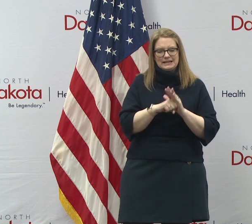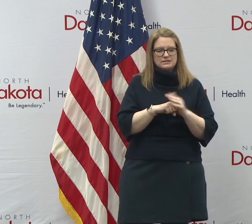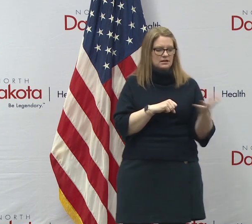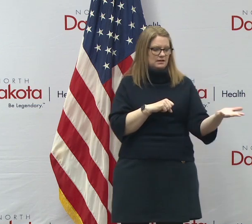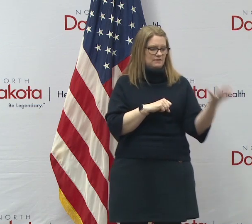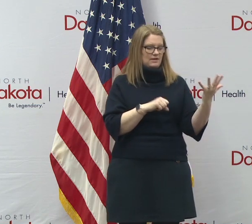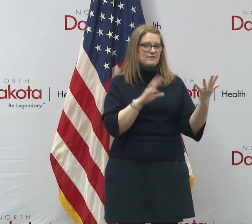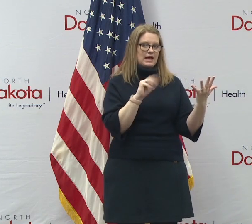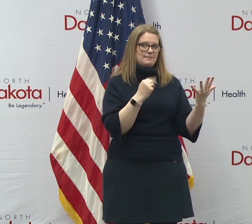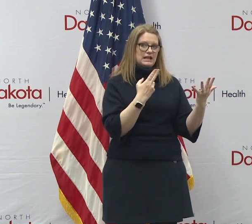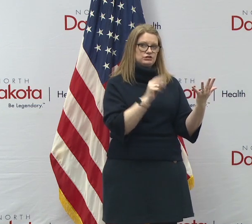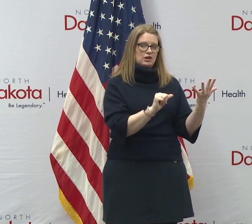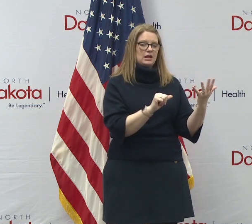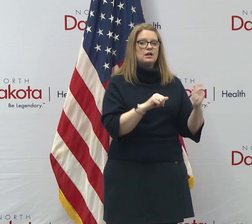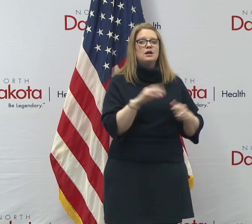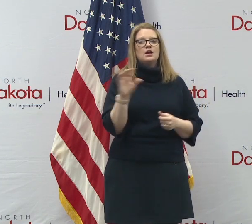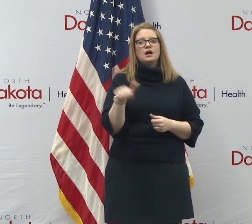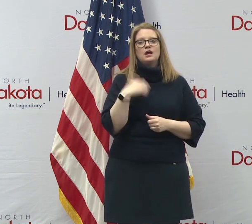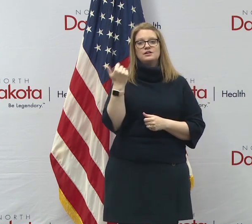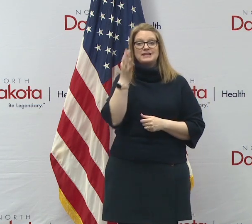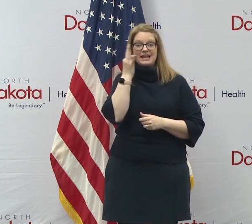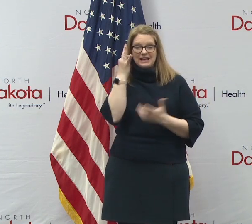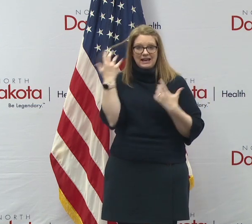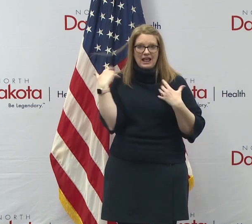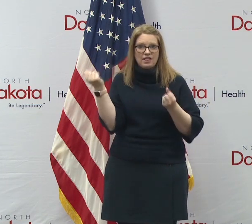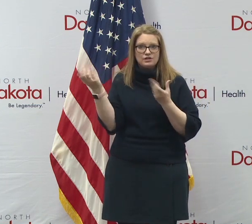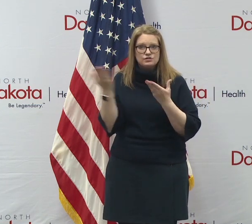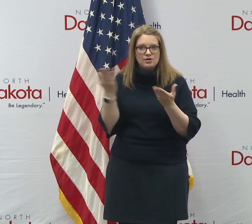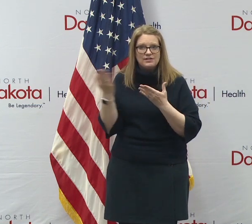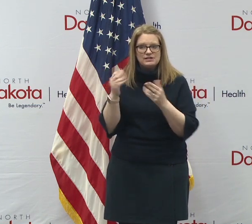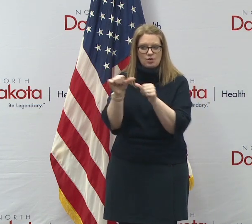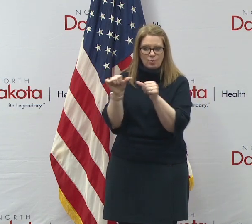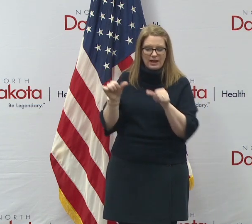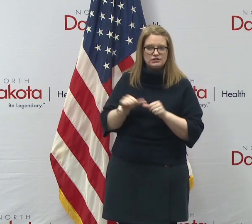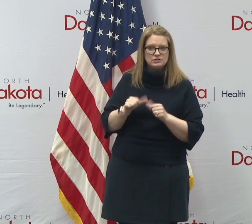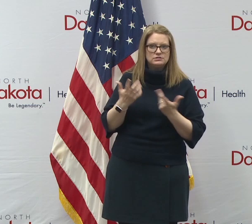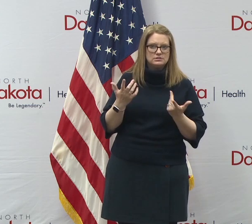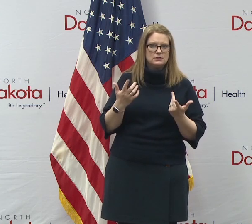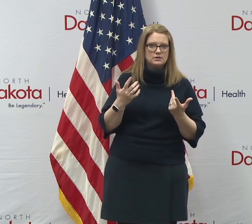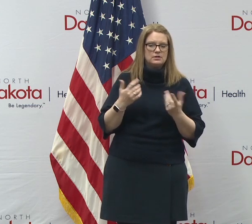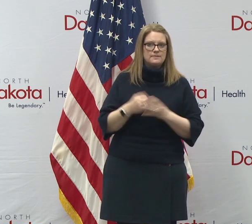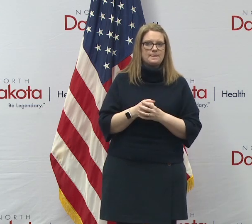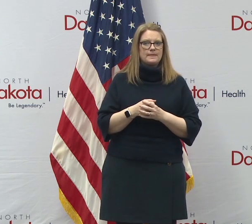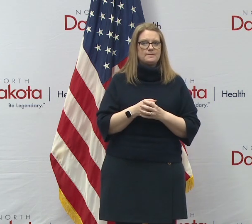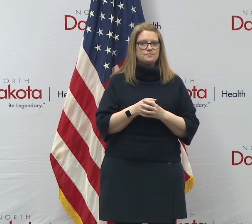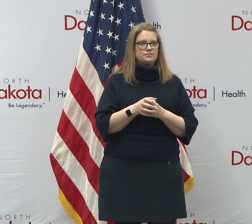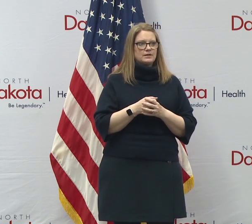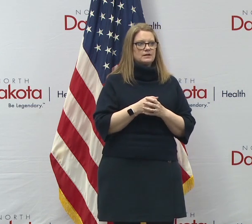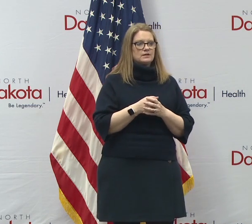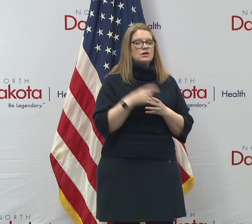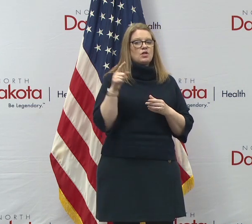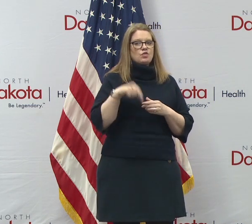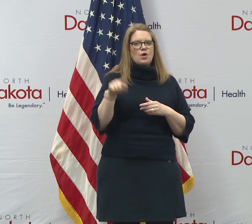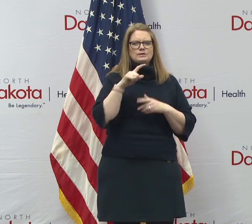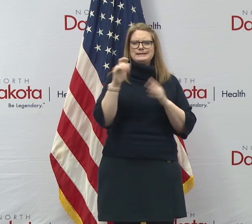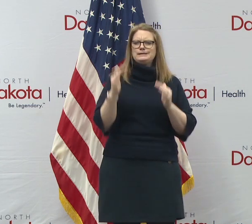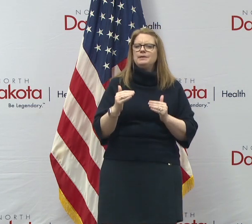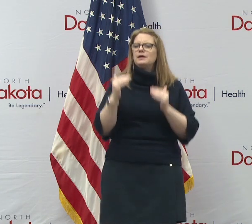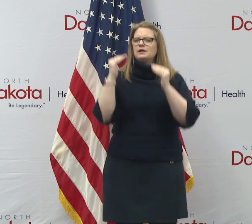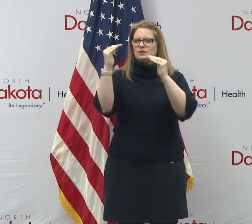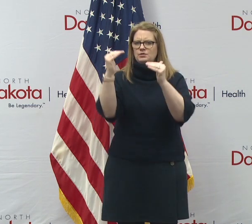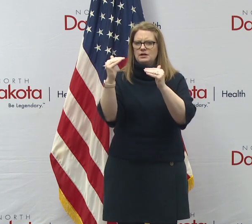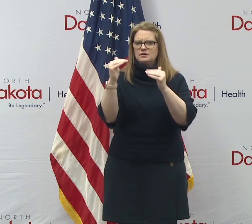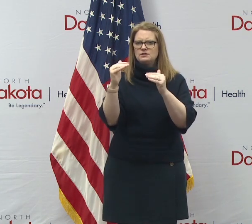were at MHA. Uh, others were at other Indian health service locations. Uh, but there are some of those, those need to be upgraded. Uh,